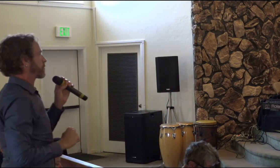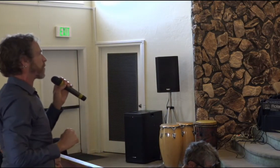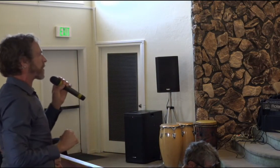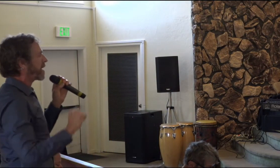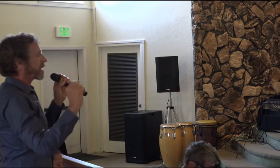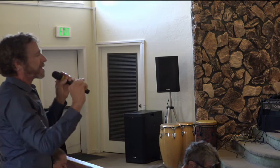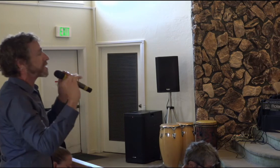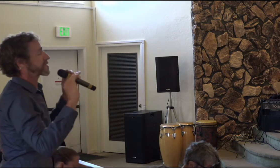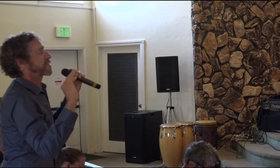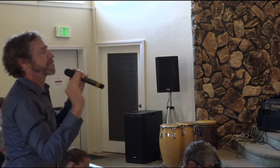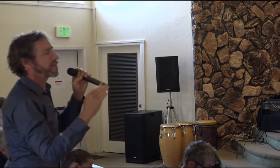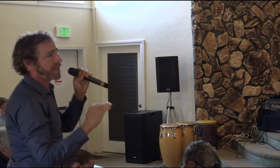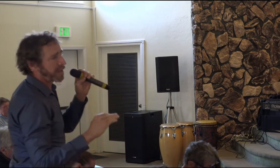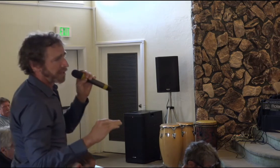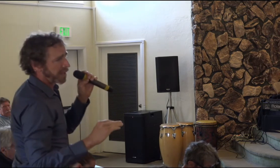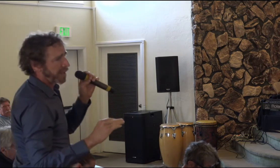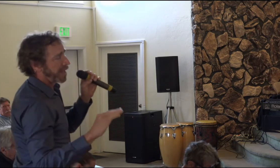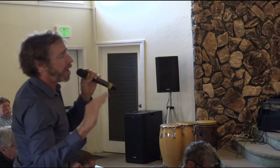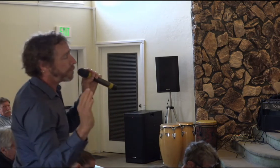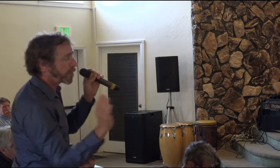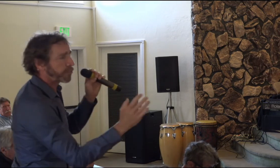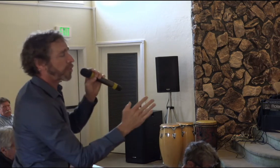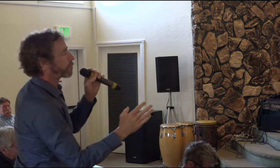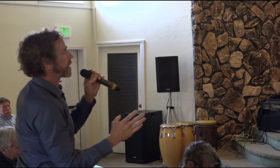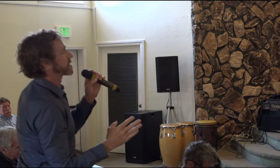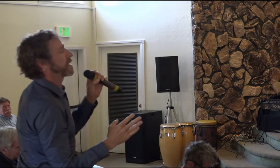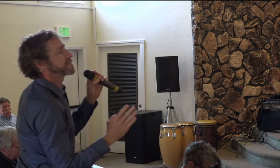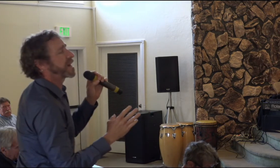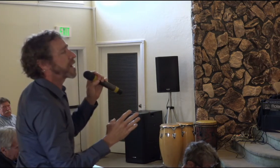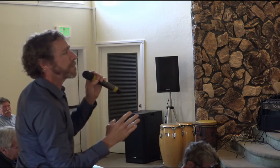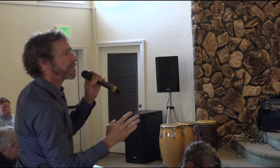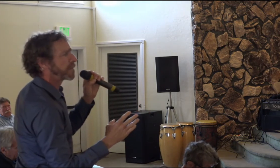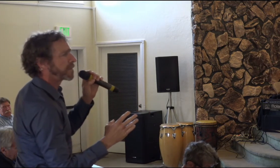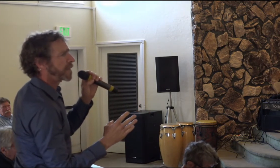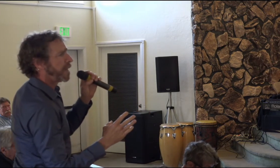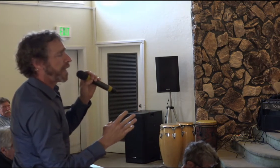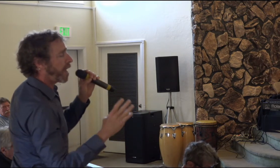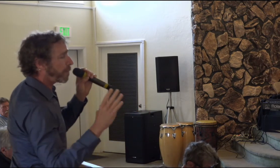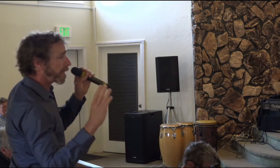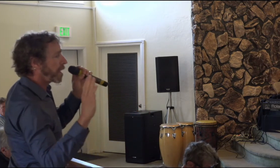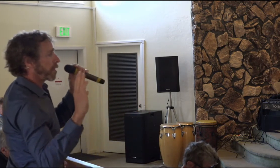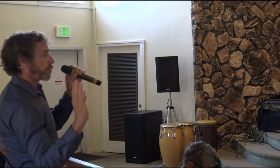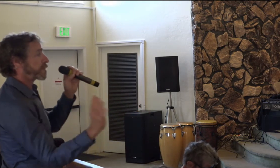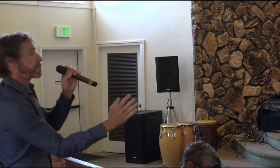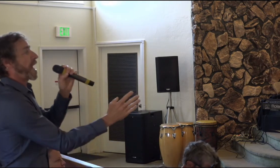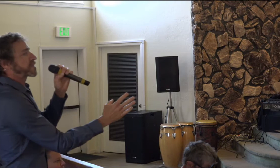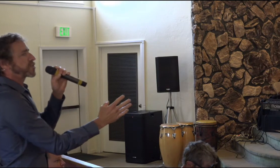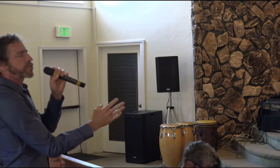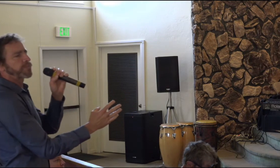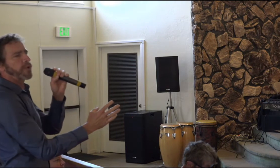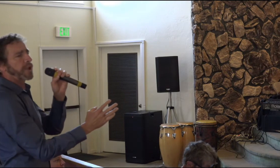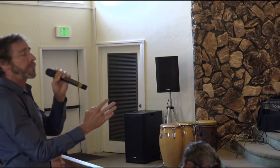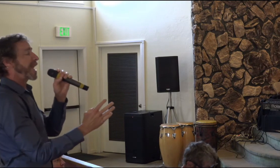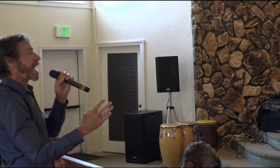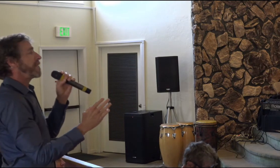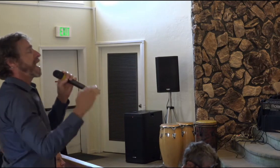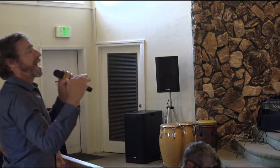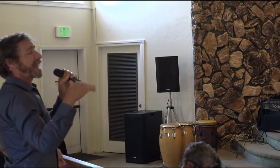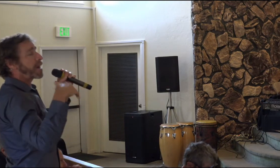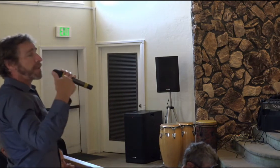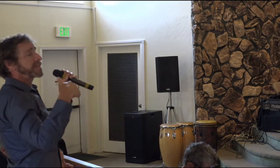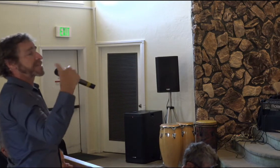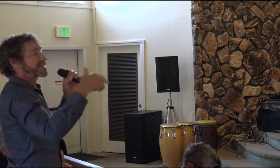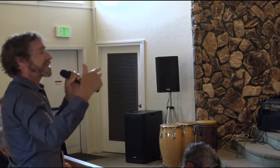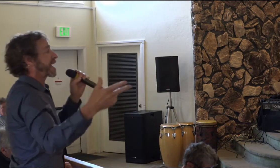here in this community. This community helped me through a really tough time, and helped me through this practitioner program we have,